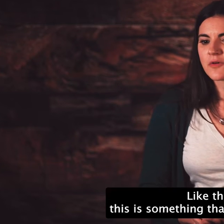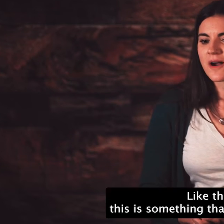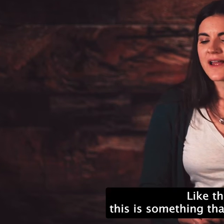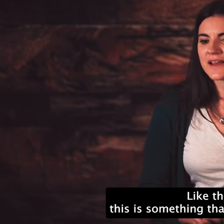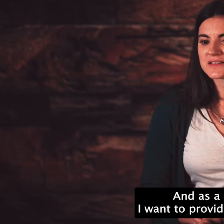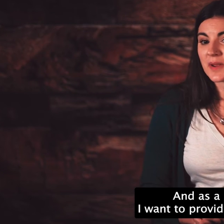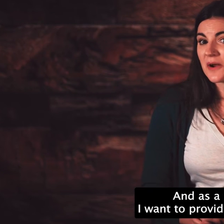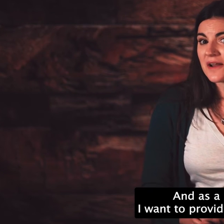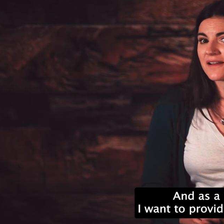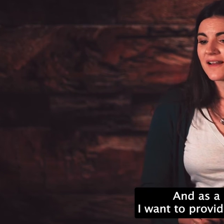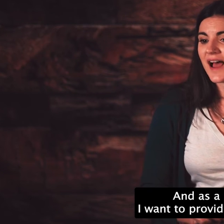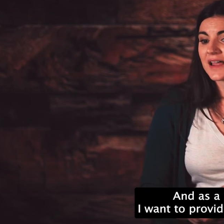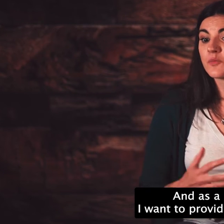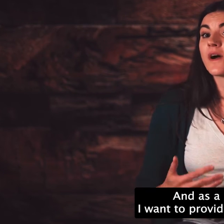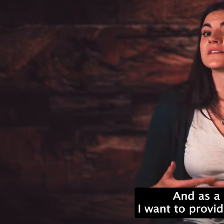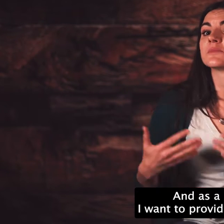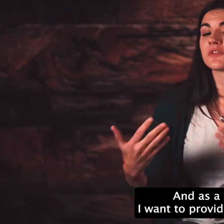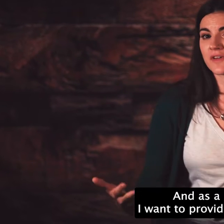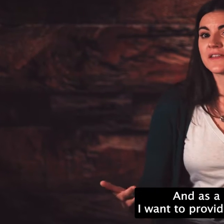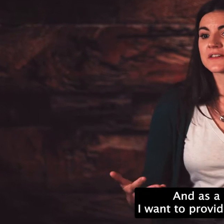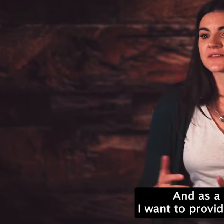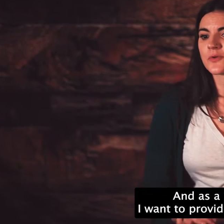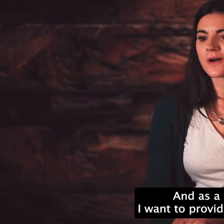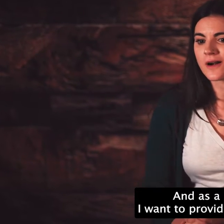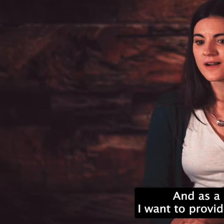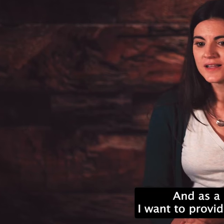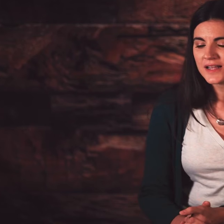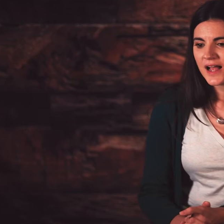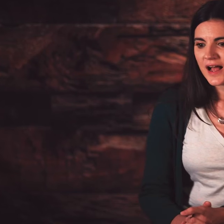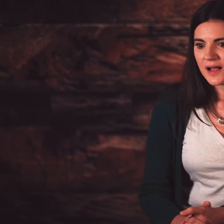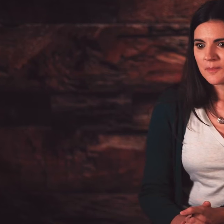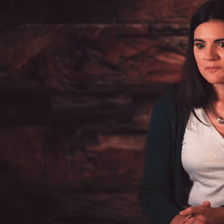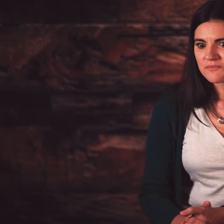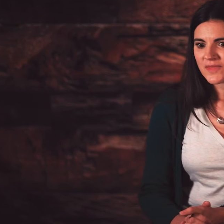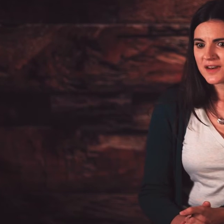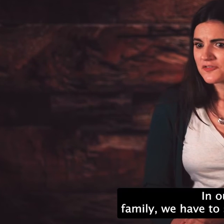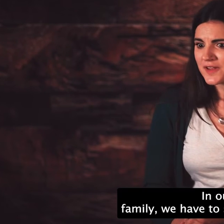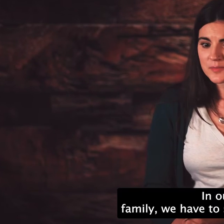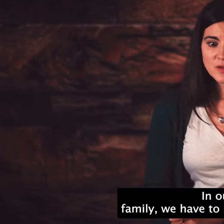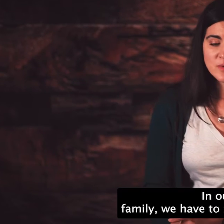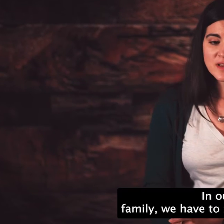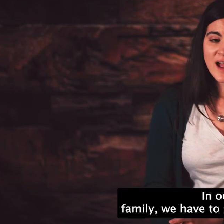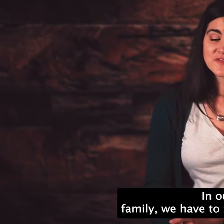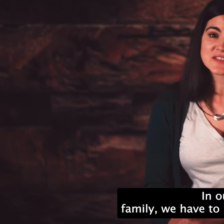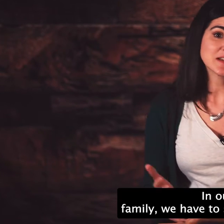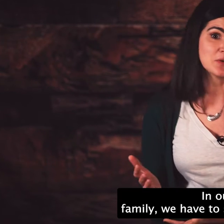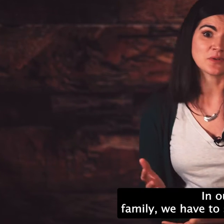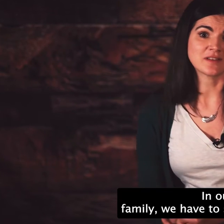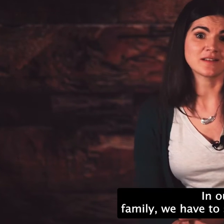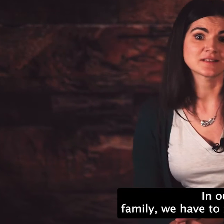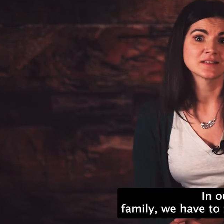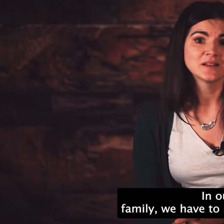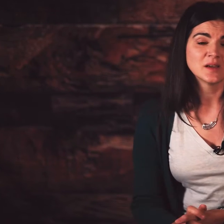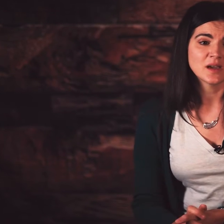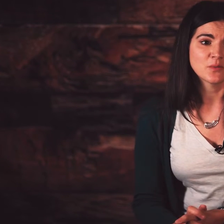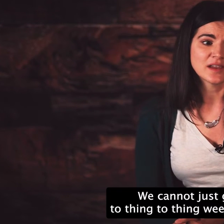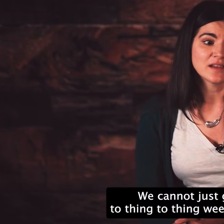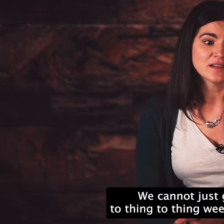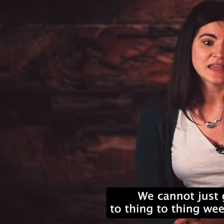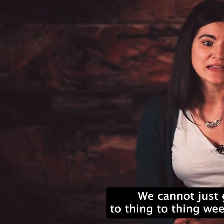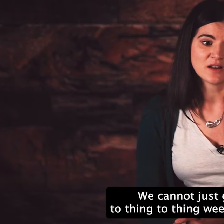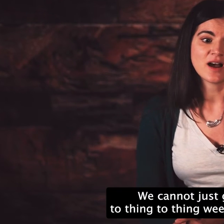is asking for. And as a parent, I want to provide this for her. Um, in our family, we have to say no to things.